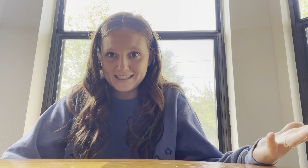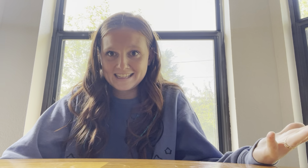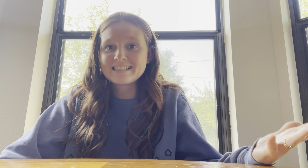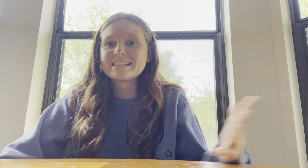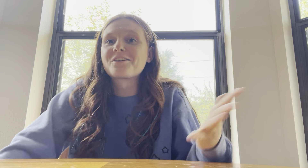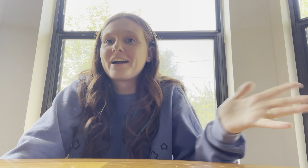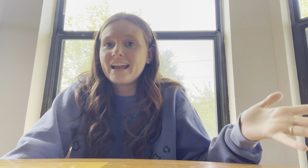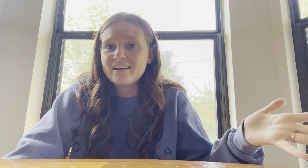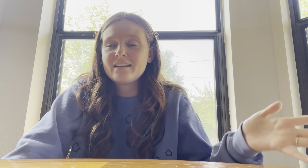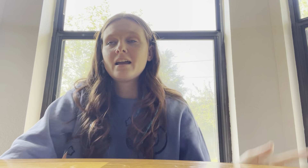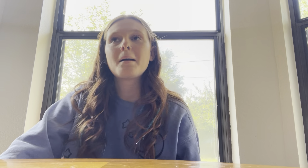this. It's great.